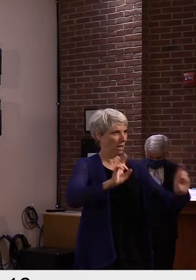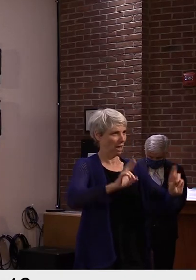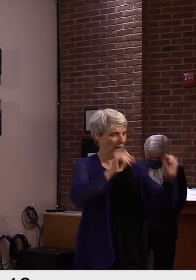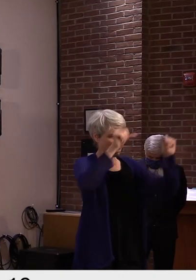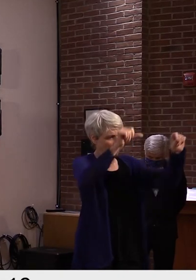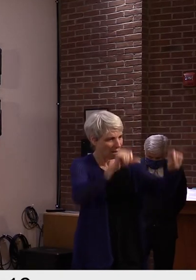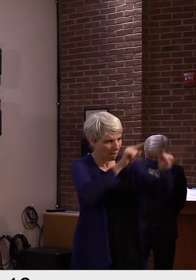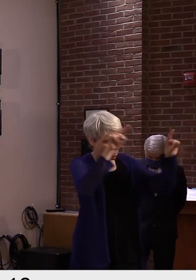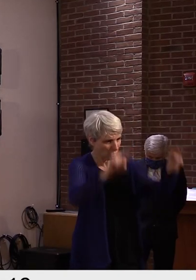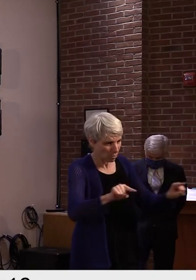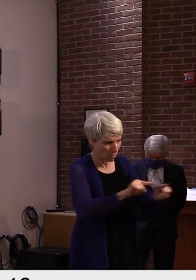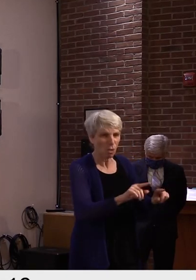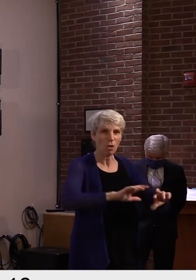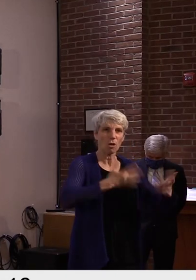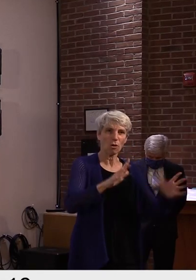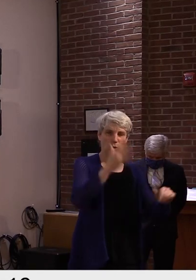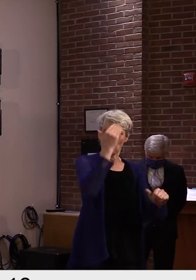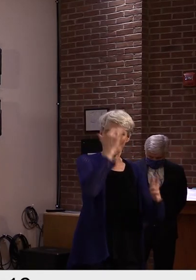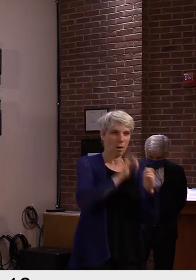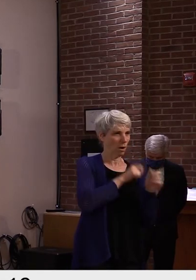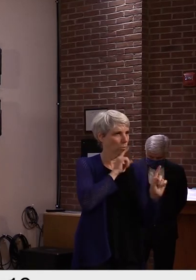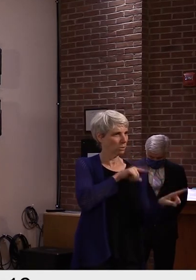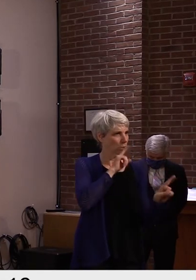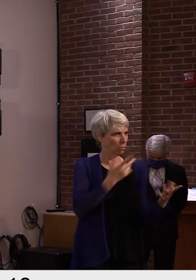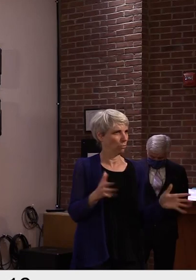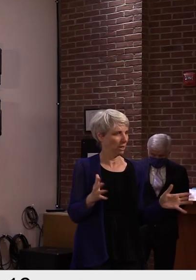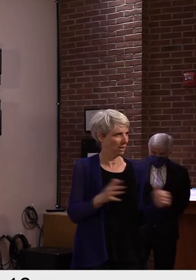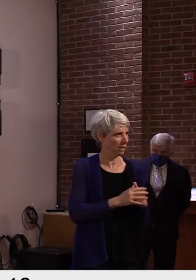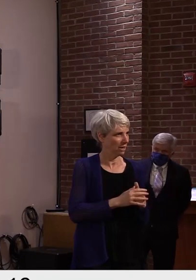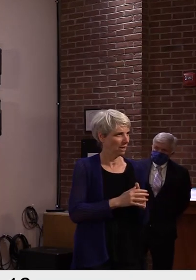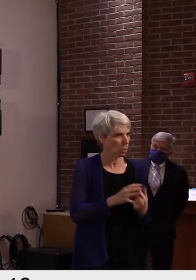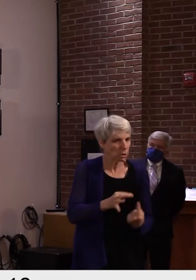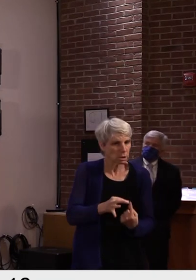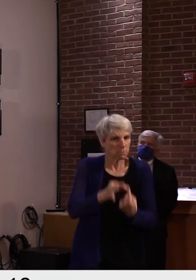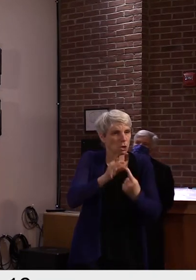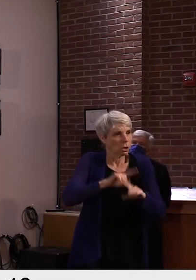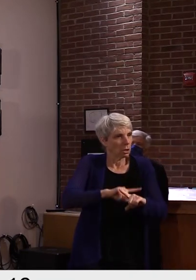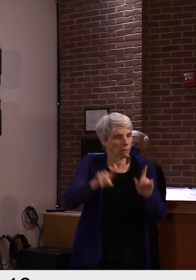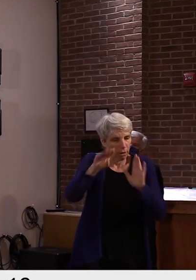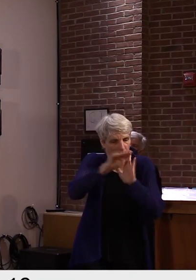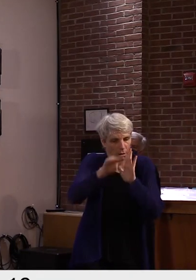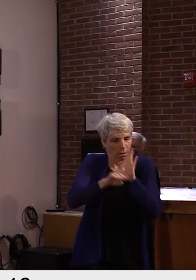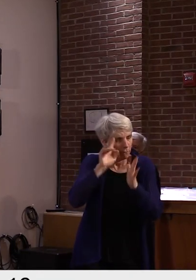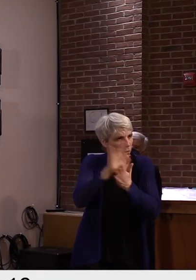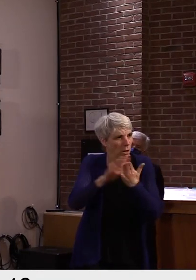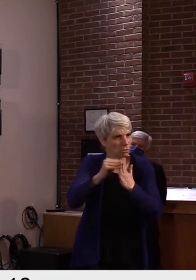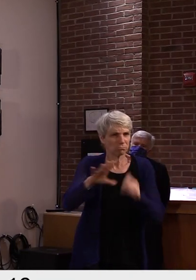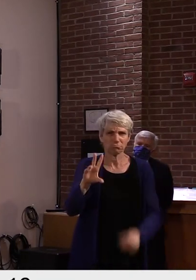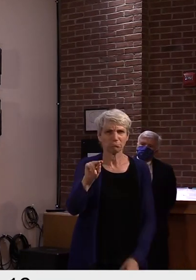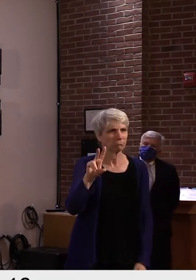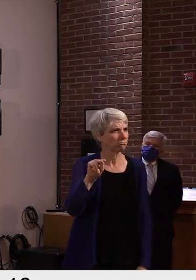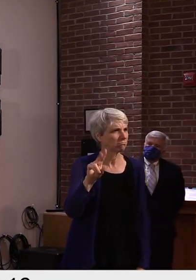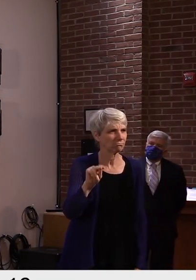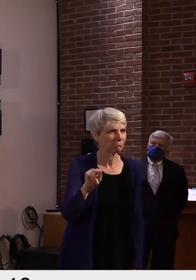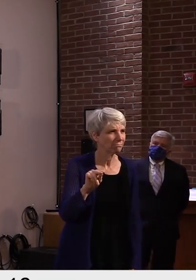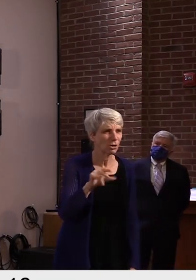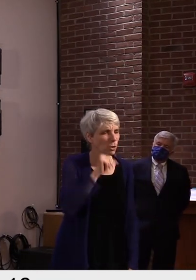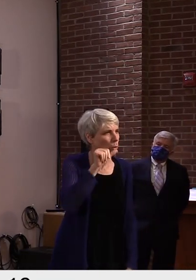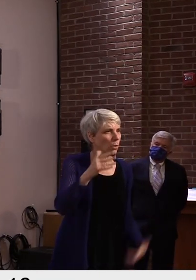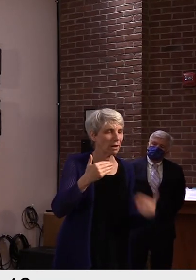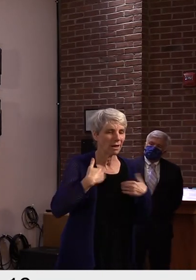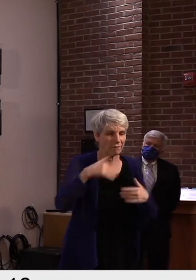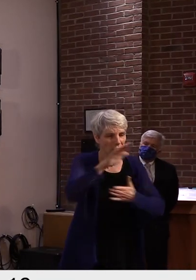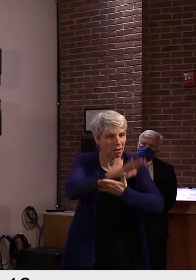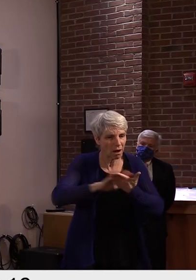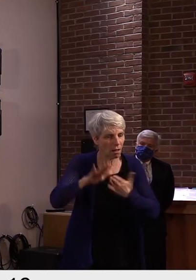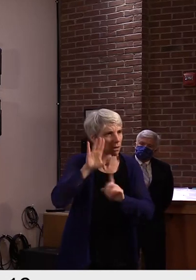interact with people in Vermont. So, you know, nothing stops at the campus community border. The same